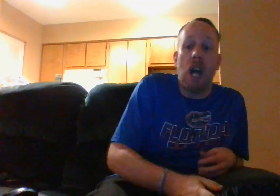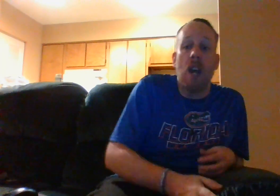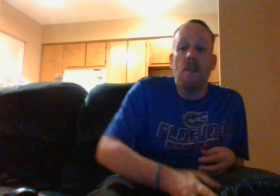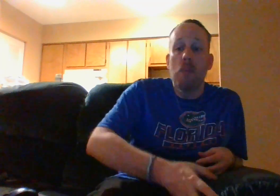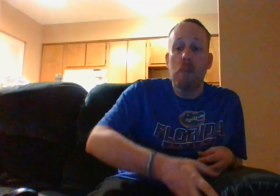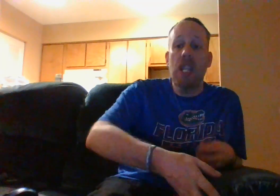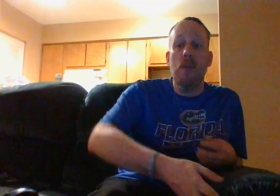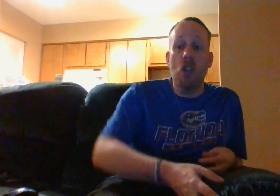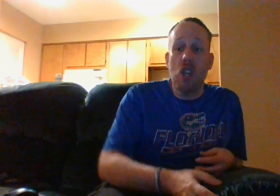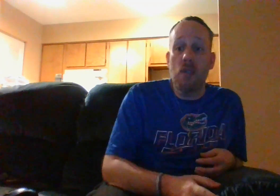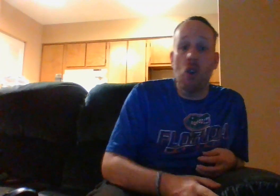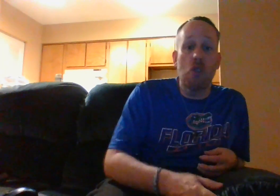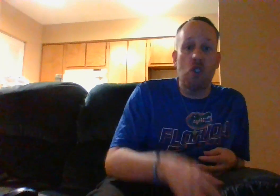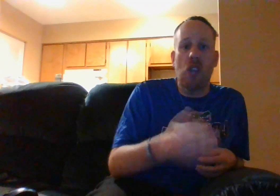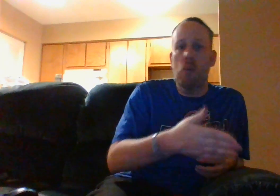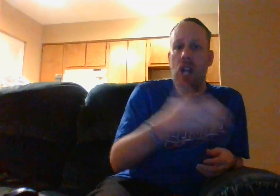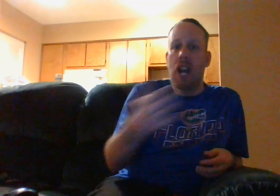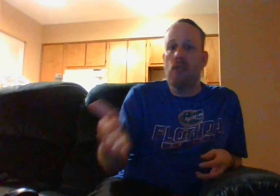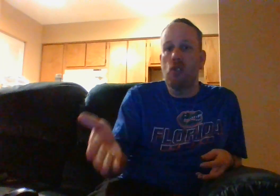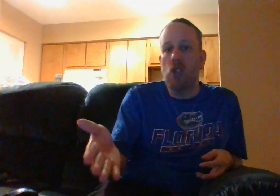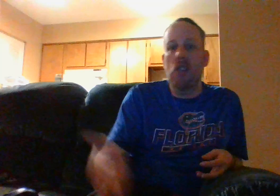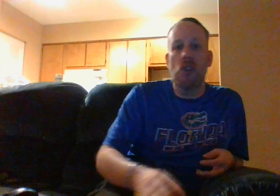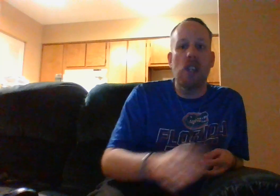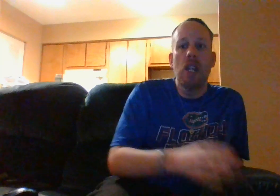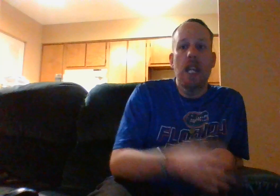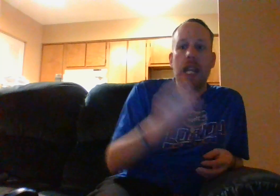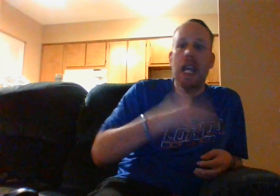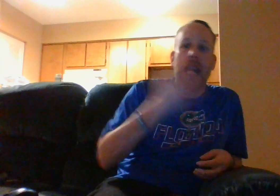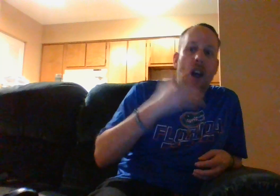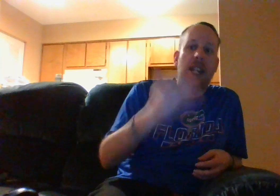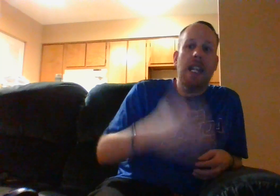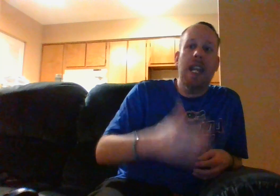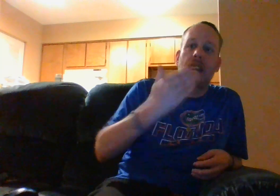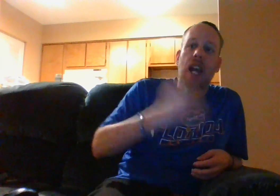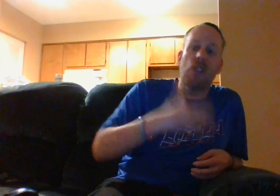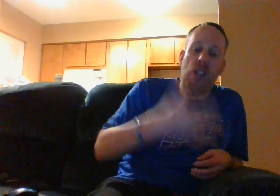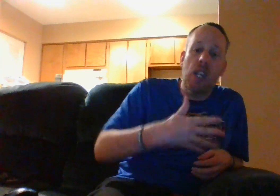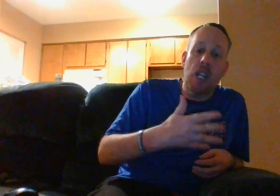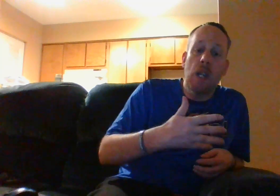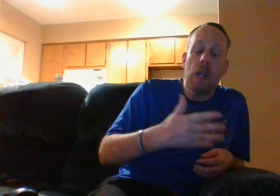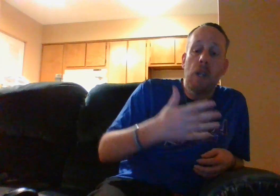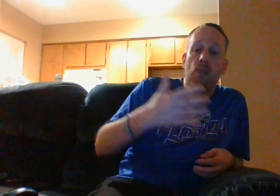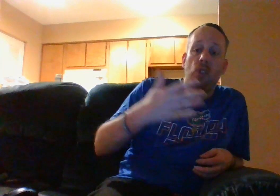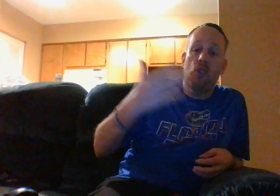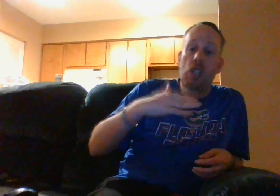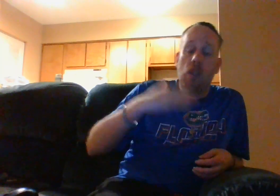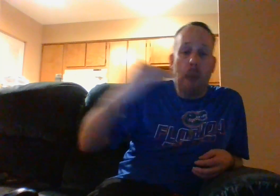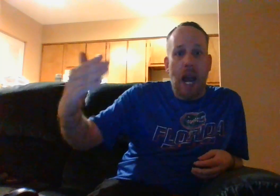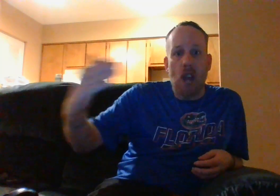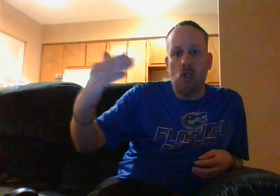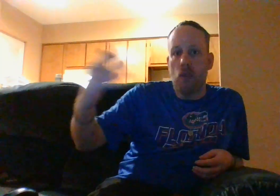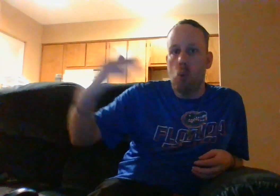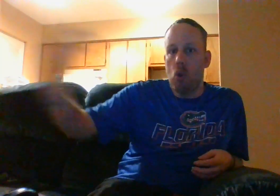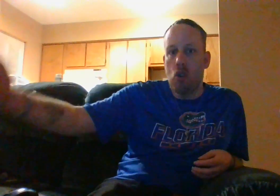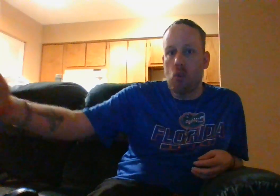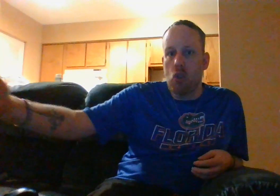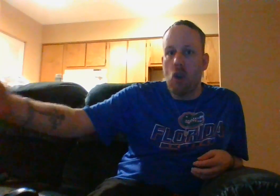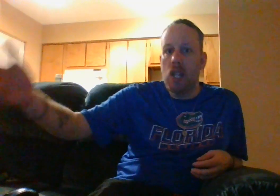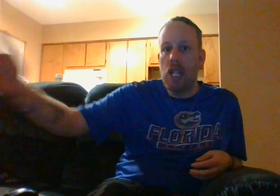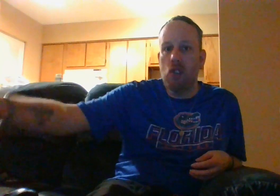not but even though even though it's just like what afron says like he can't he cannot see see the past of the words or trying to get